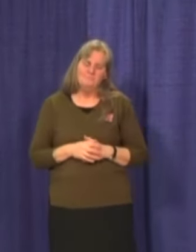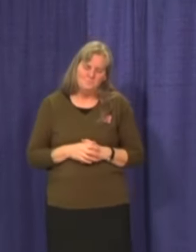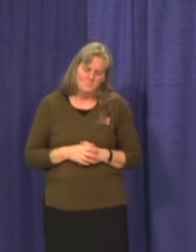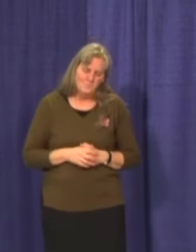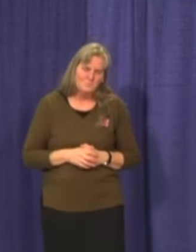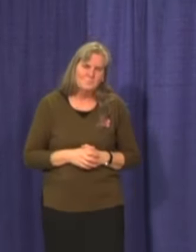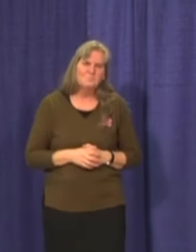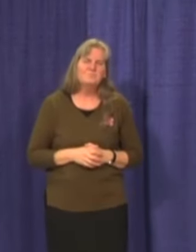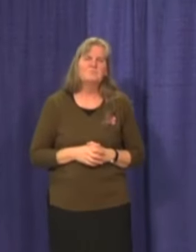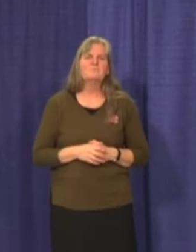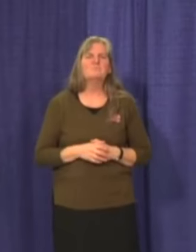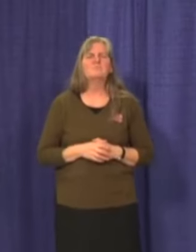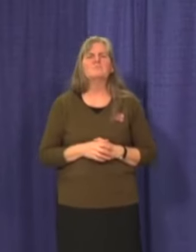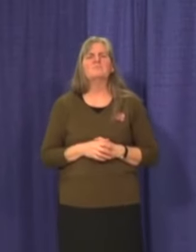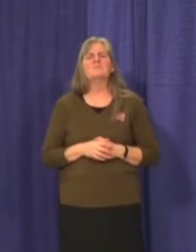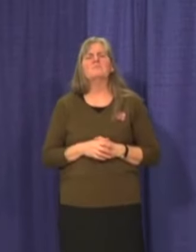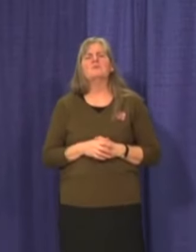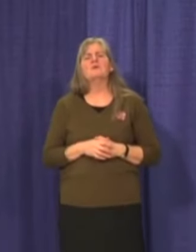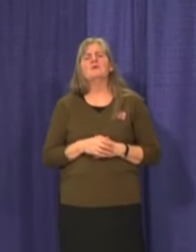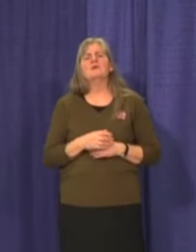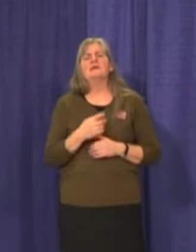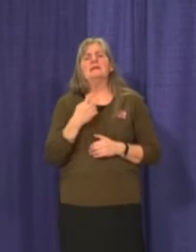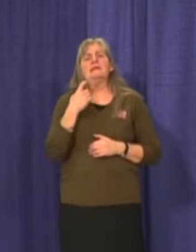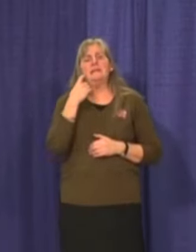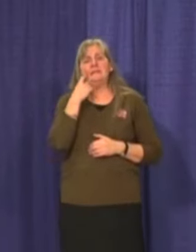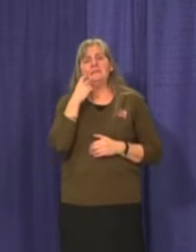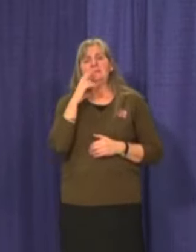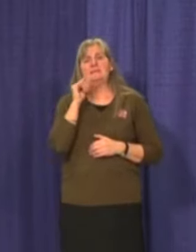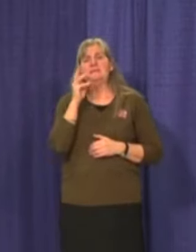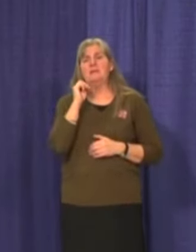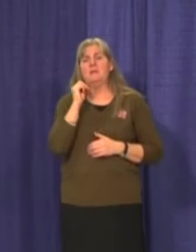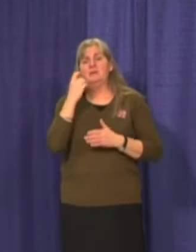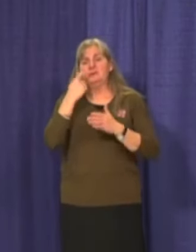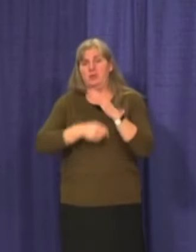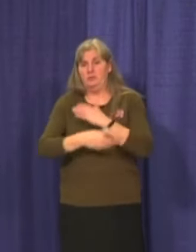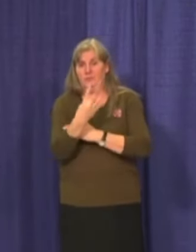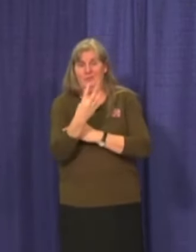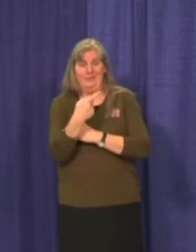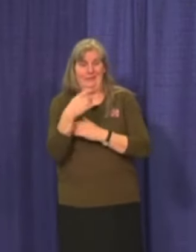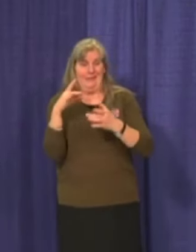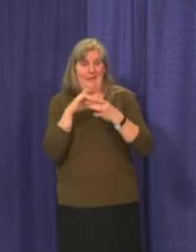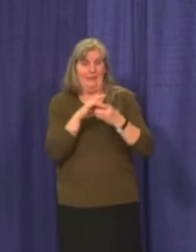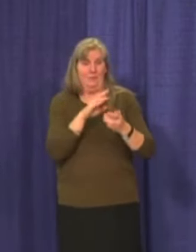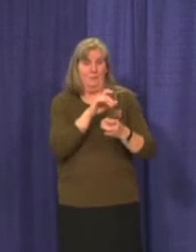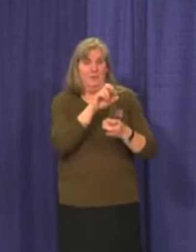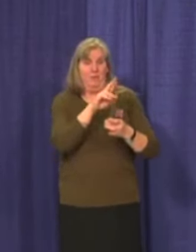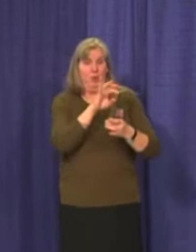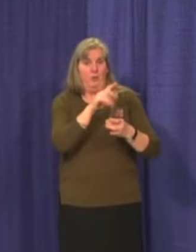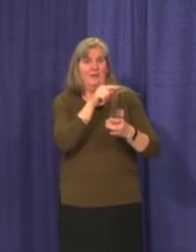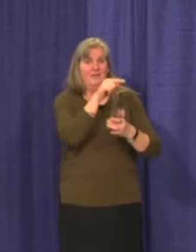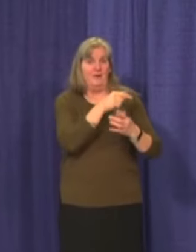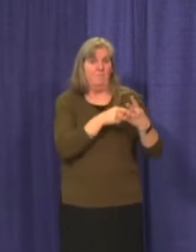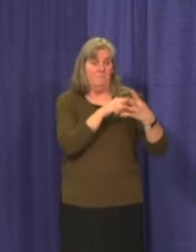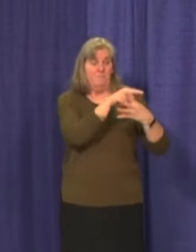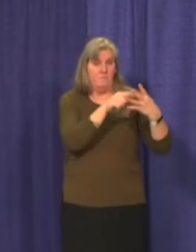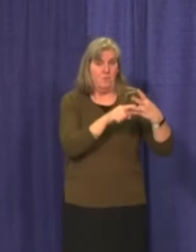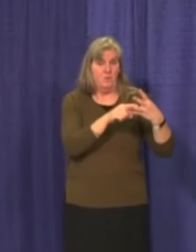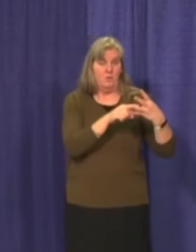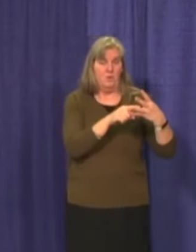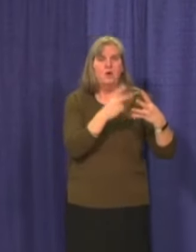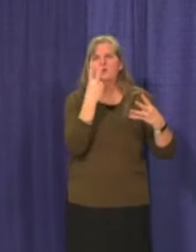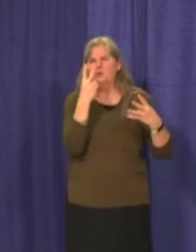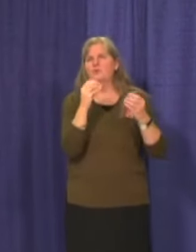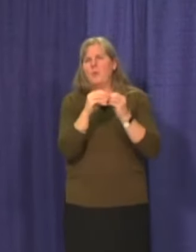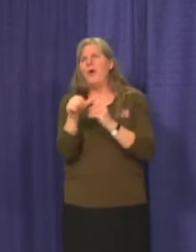In addition to the four SEMA charges I mentioned earlier in connection with the Beaver Creek incident we issued two